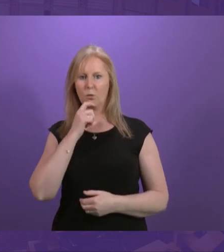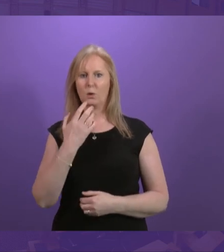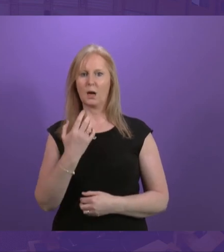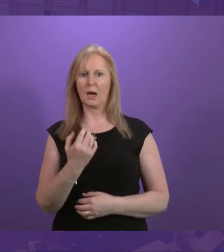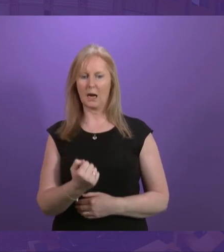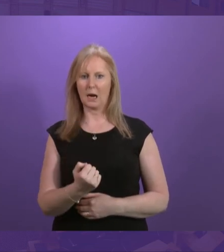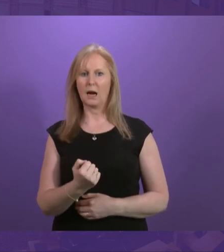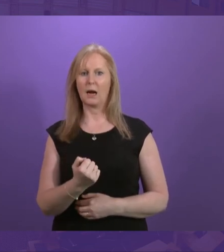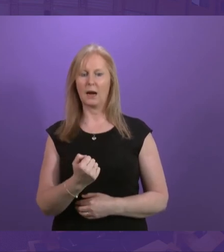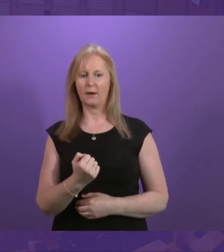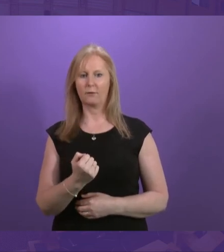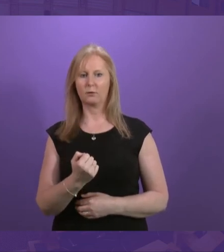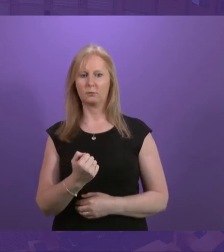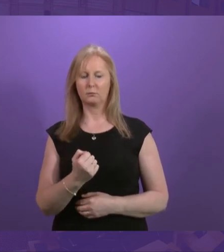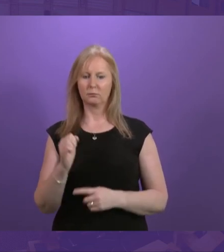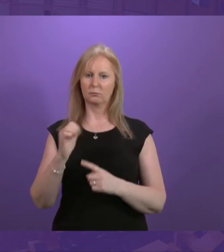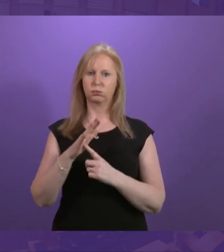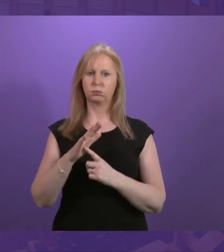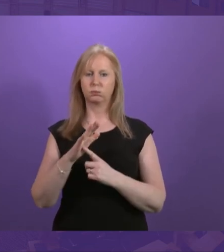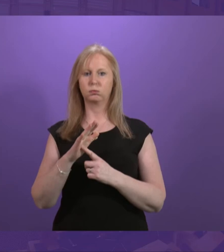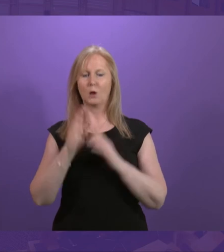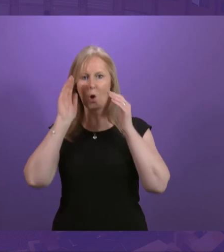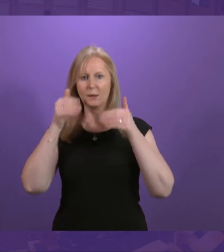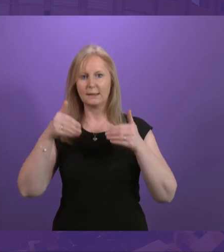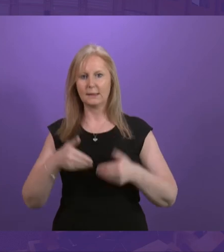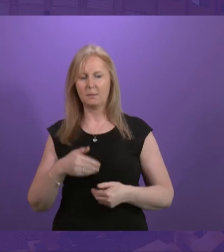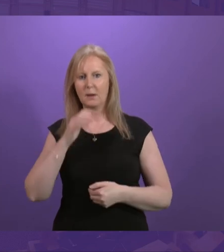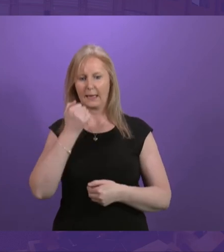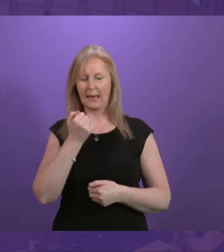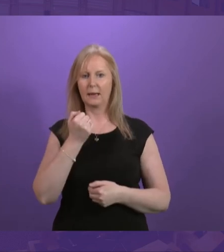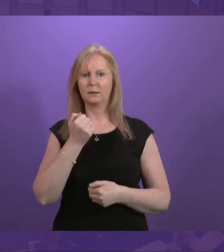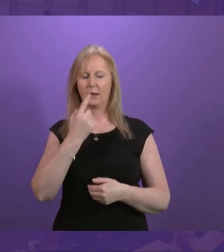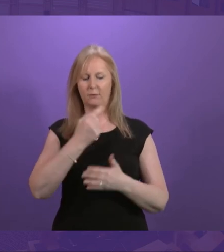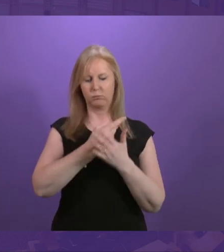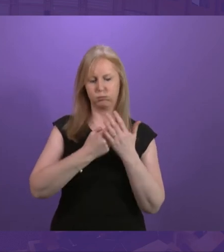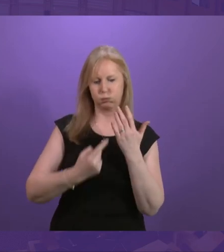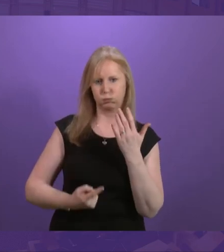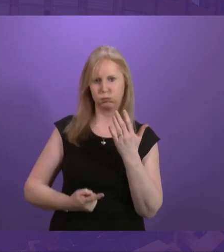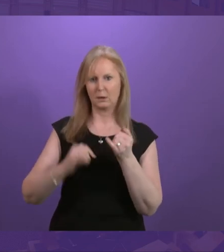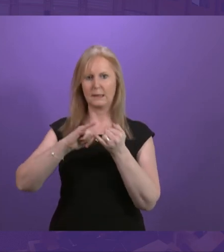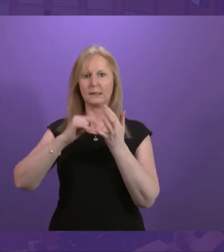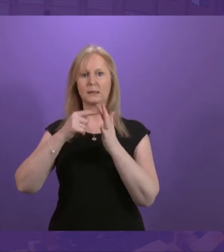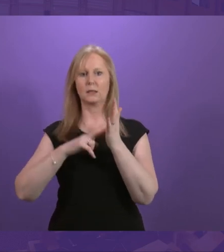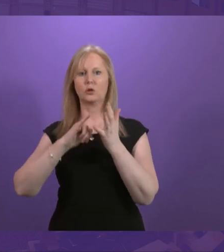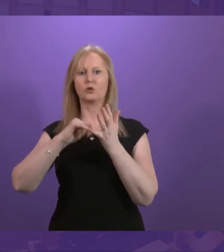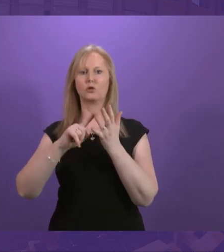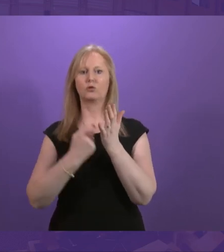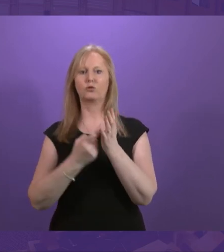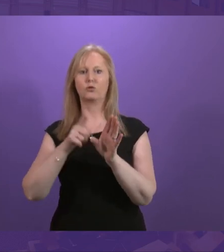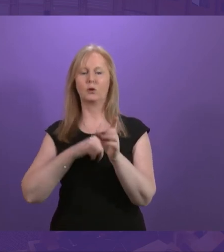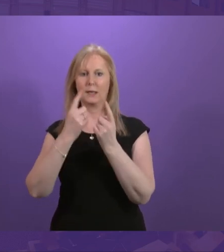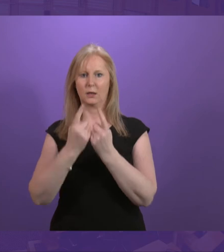people whose primary condition is autism can have a range of sensory issues over and above including